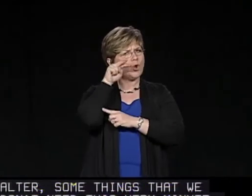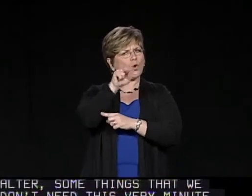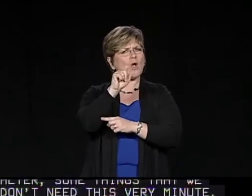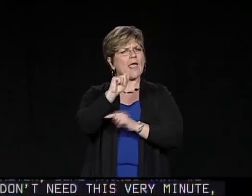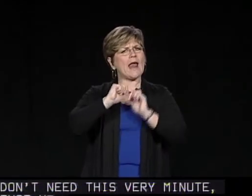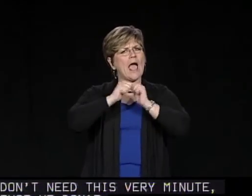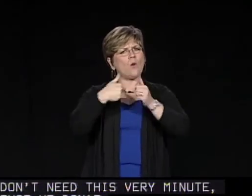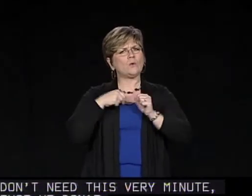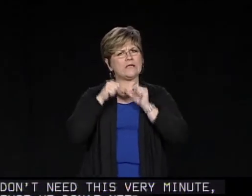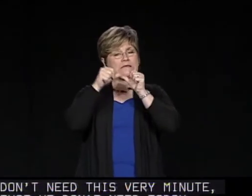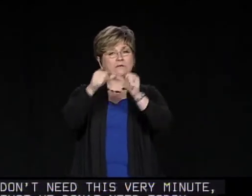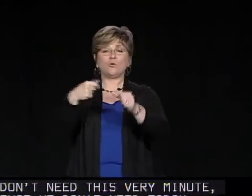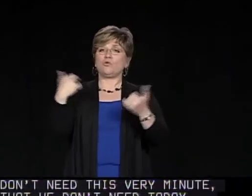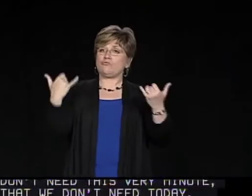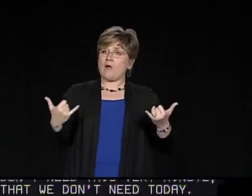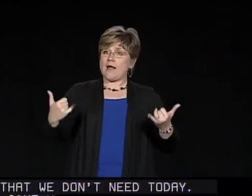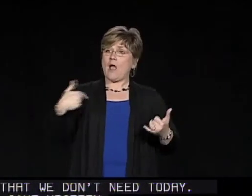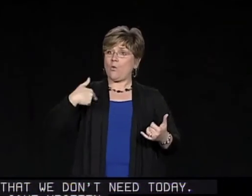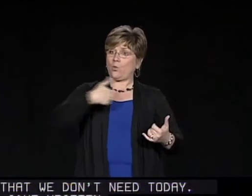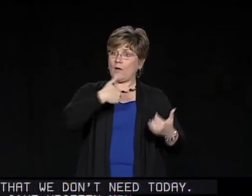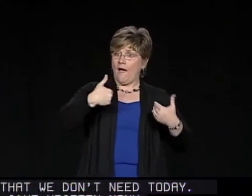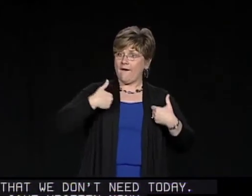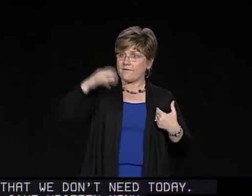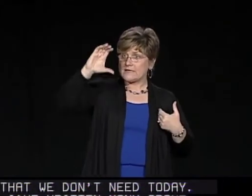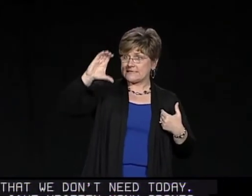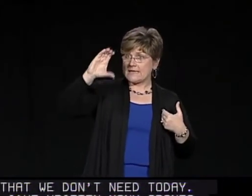many grants, so we can look at how we can continue to do that.